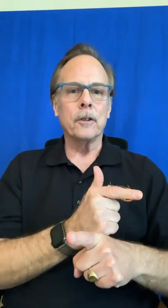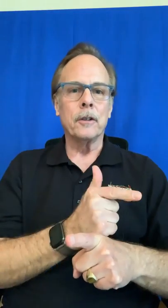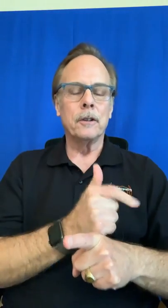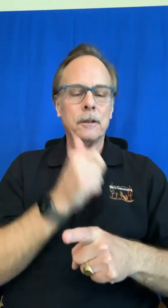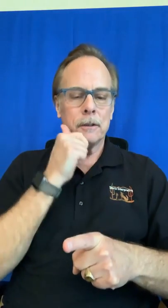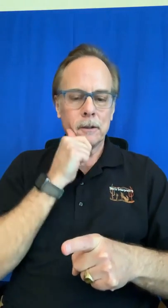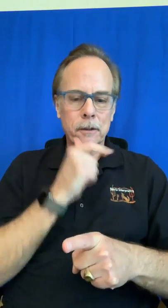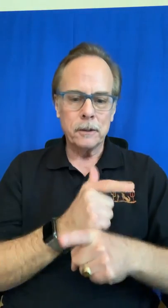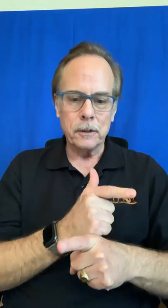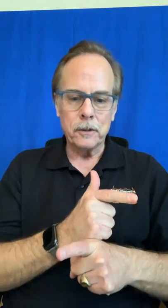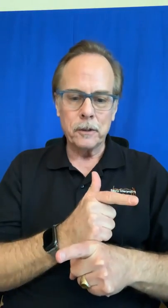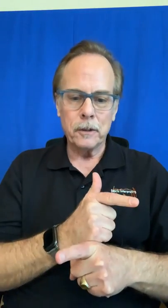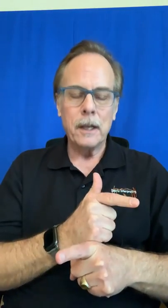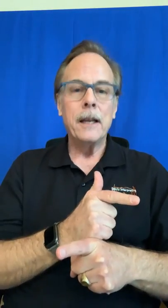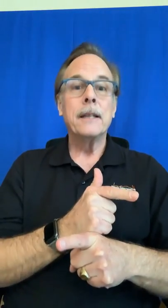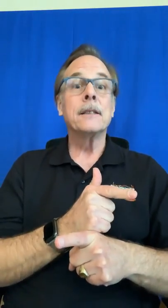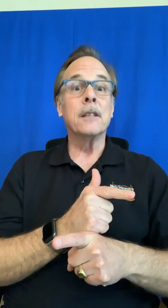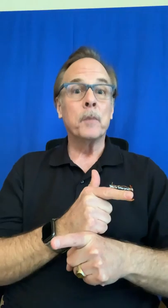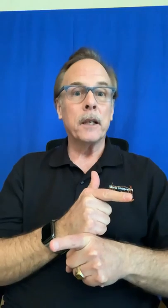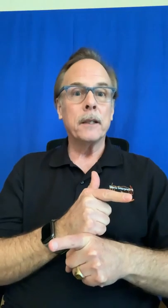sister siblings